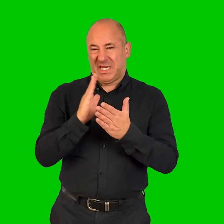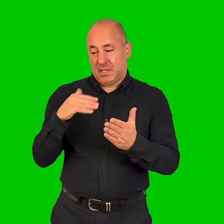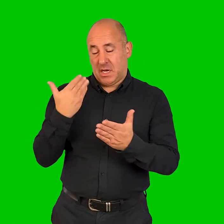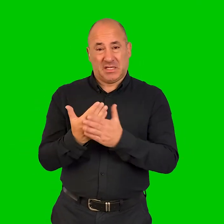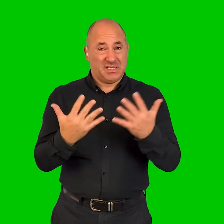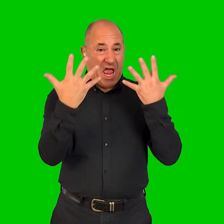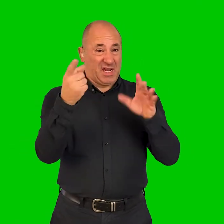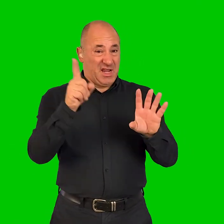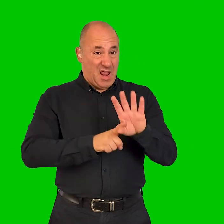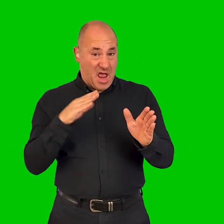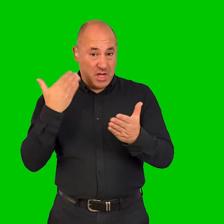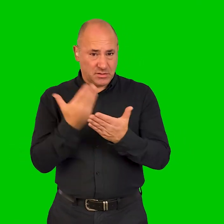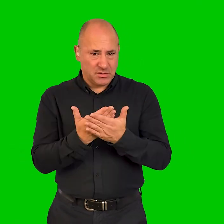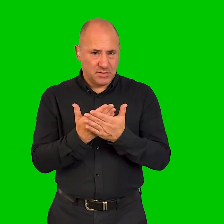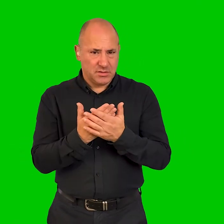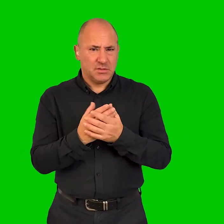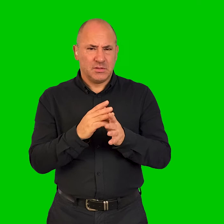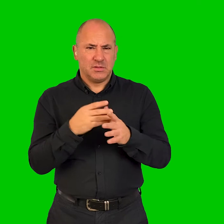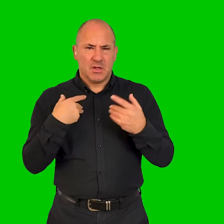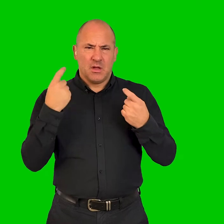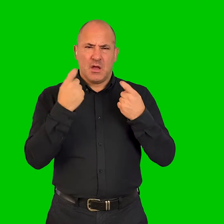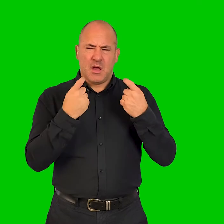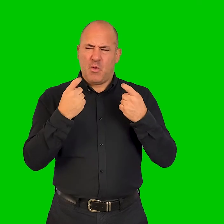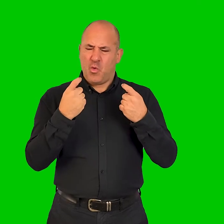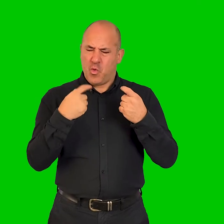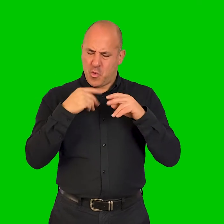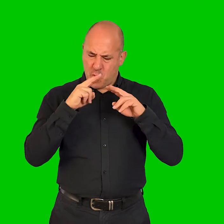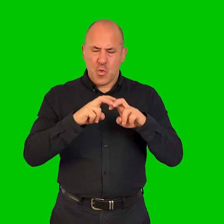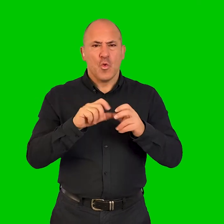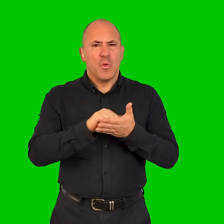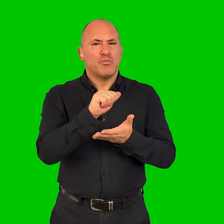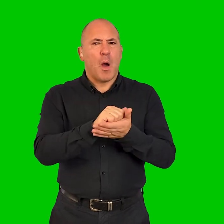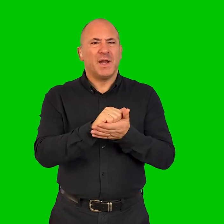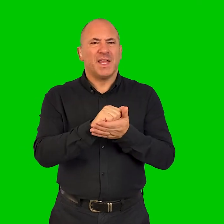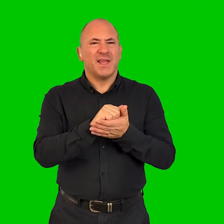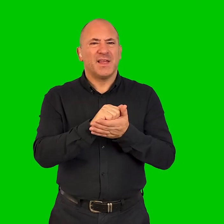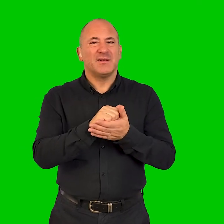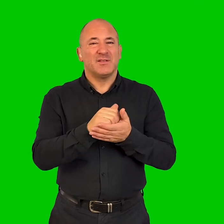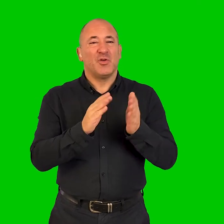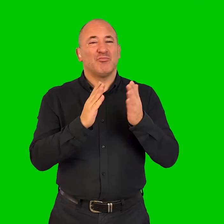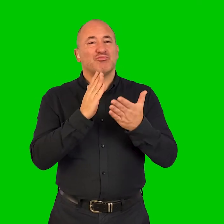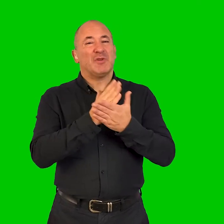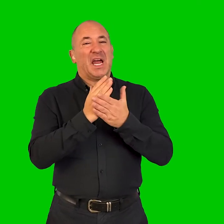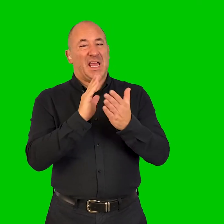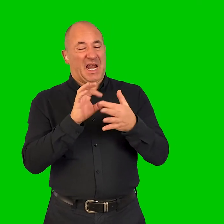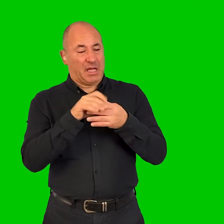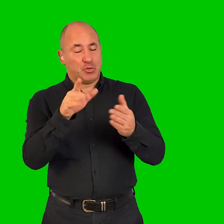it's only the last 10 years that I've been really considering any of this in any serious way. And in terms of,